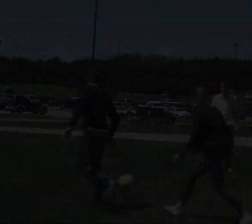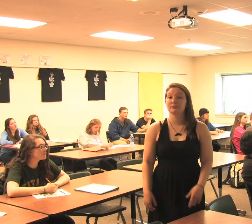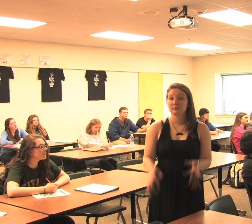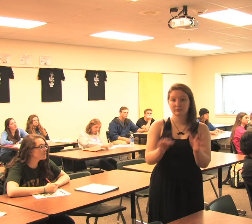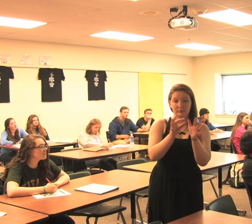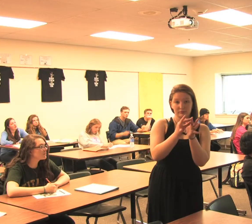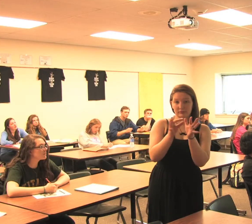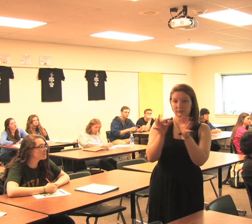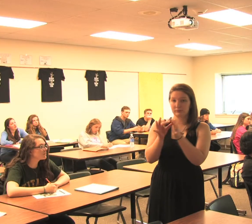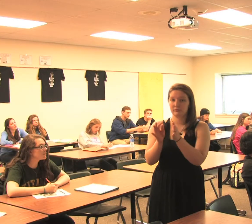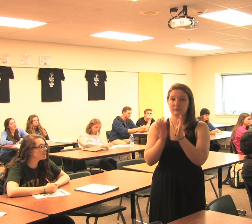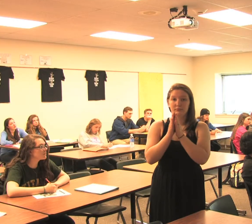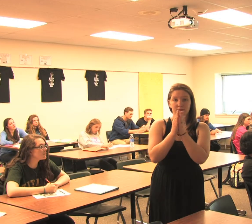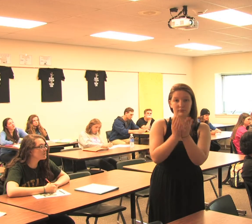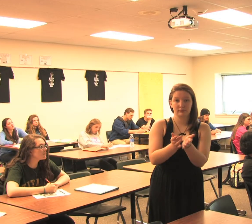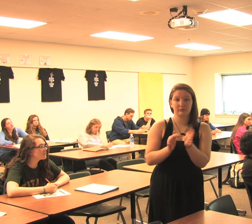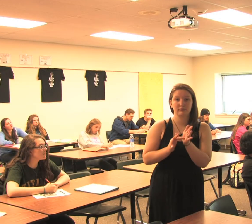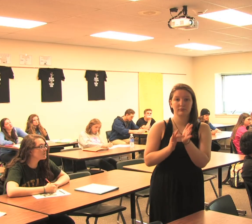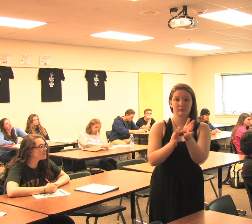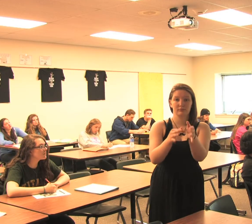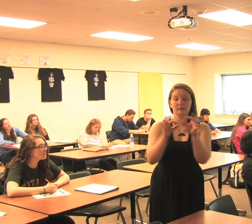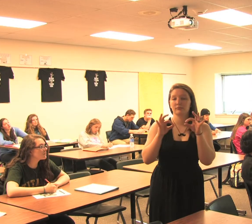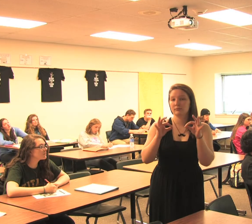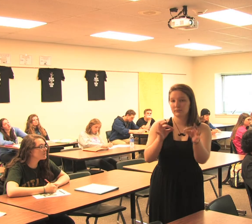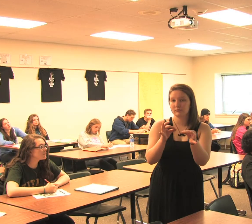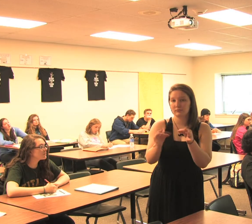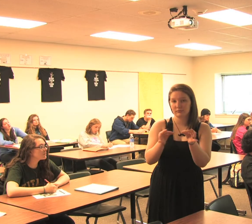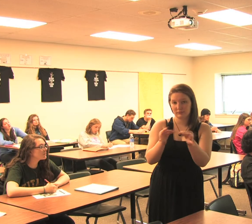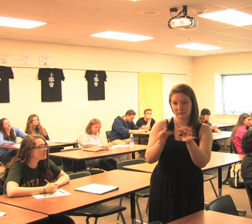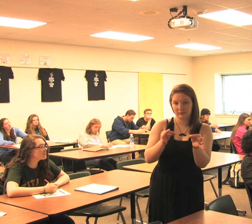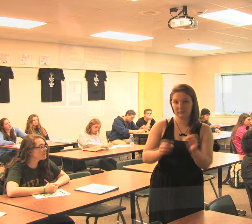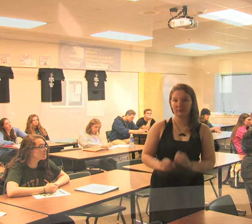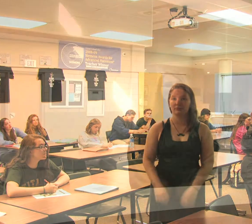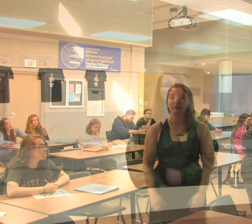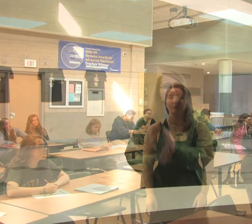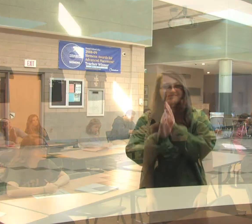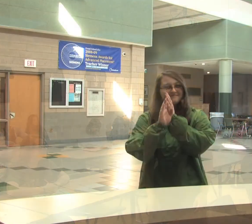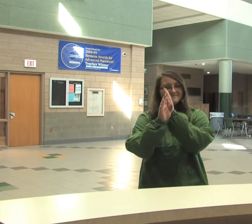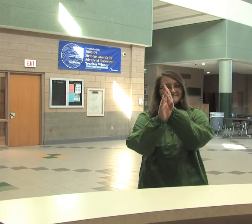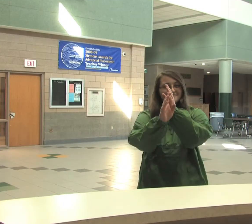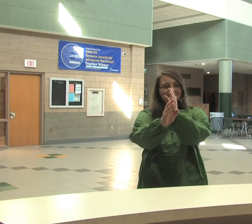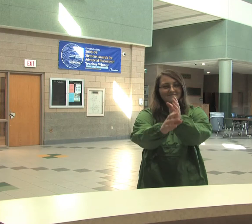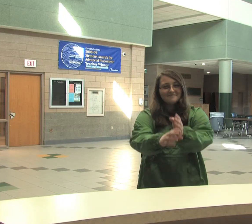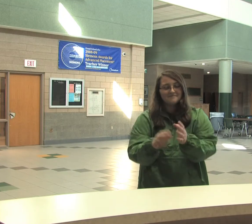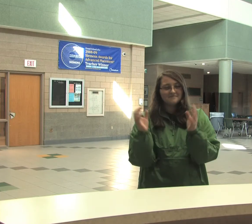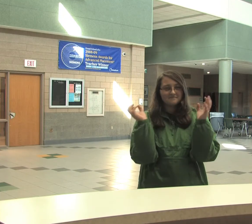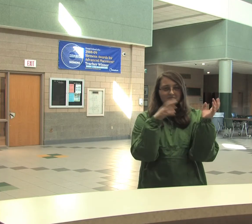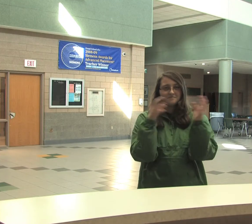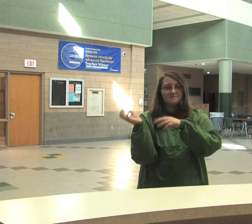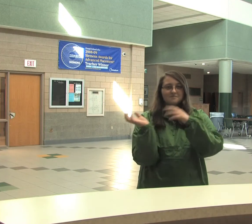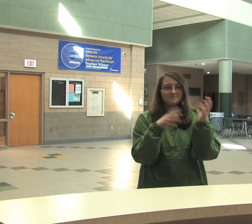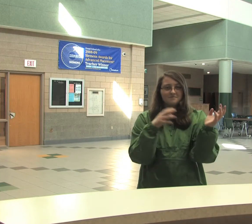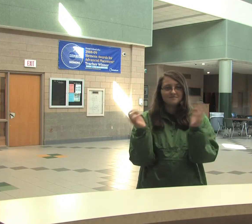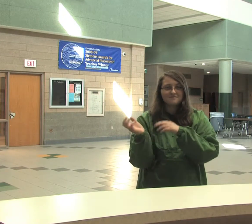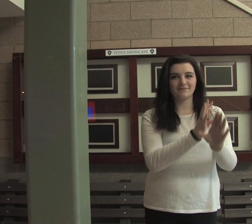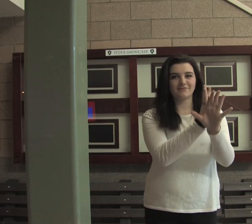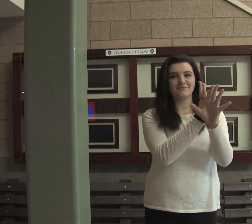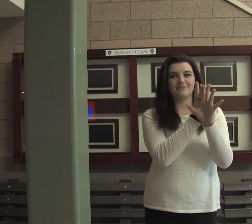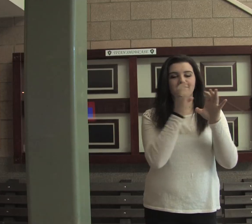Numbers, letters, learn to spell Nouns and books and show and tell Playtime we rule, throw the ball Back to